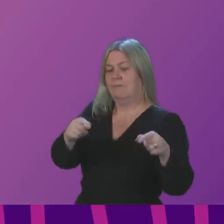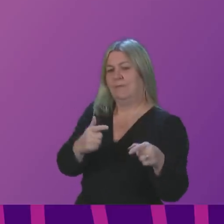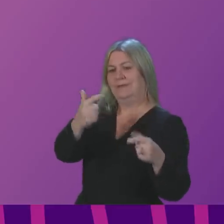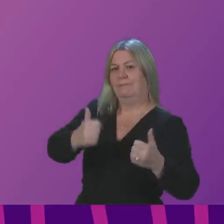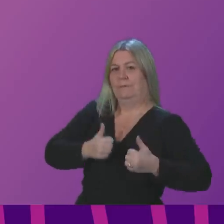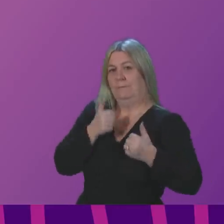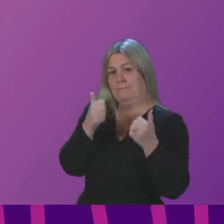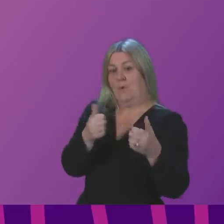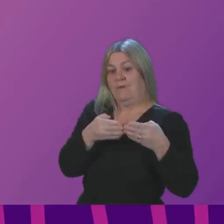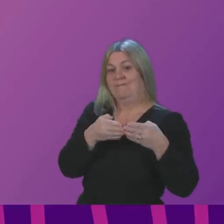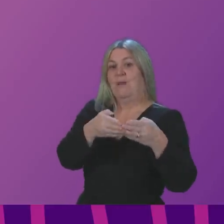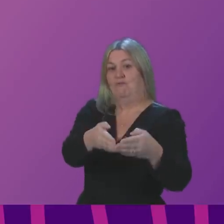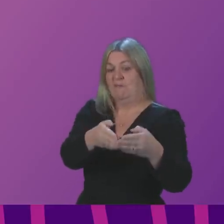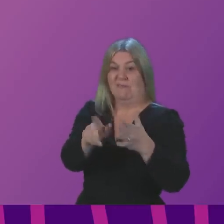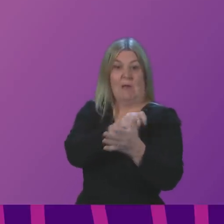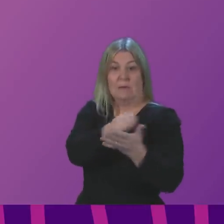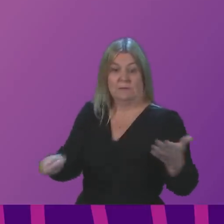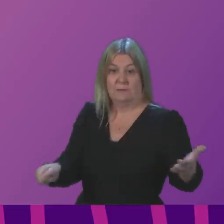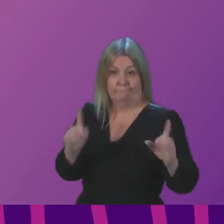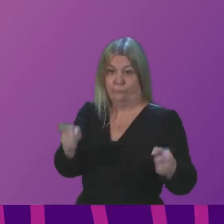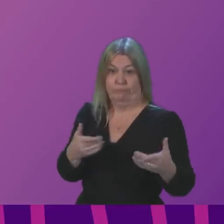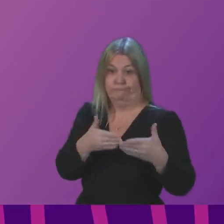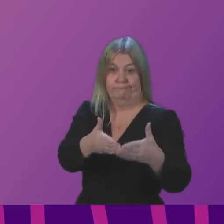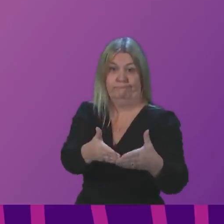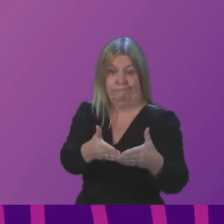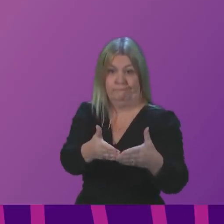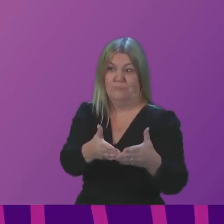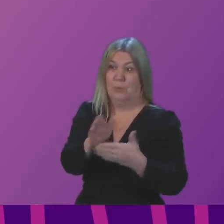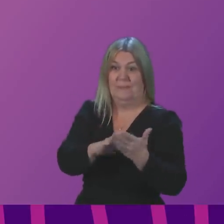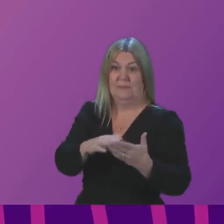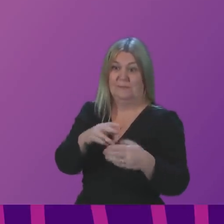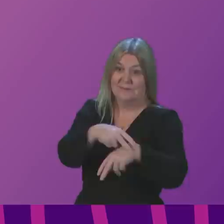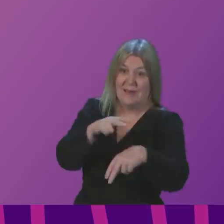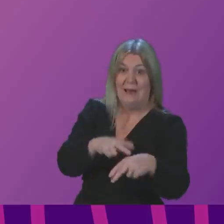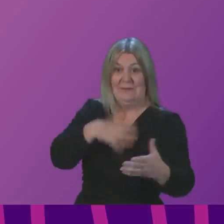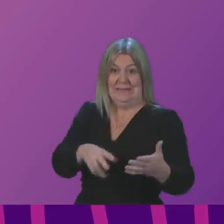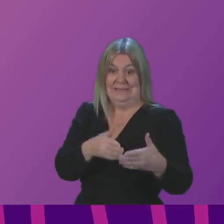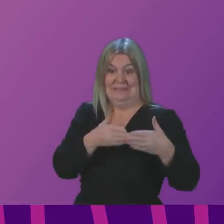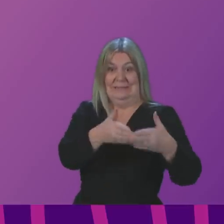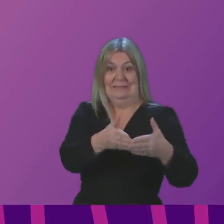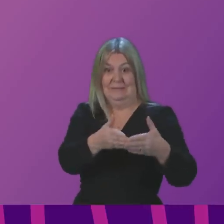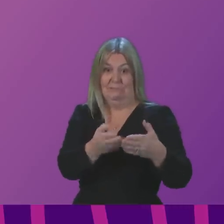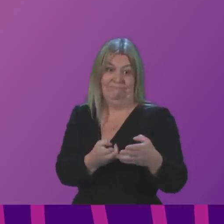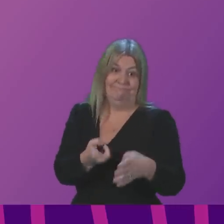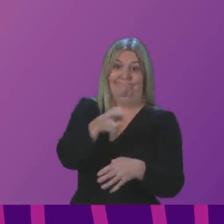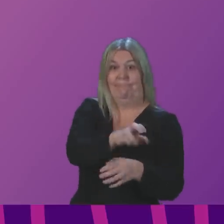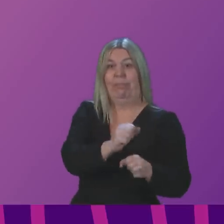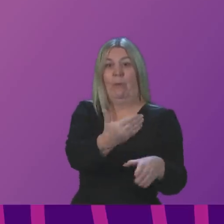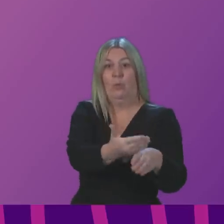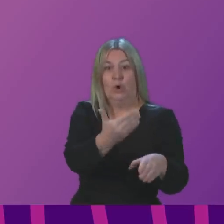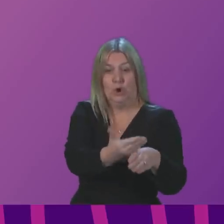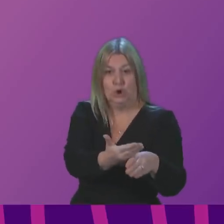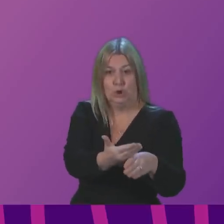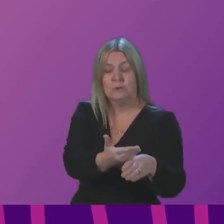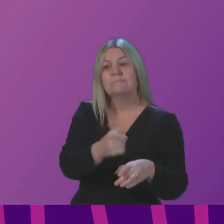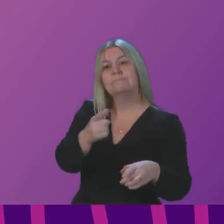that carries goods, workers and contractors to the island. The next sailing arrives in Brodick at 10.40 a.m. impacting on the working day. Basic maintenance is